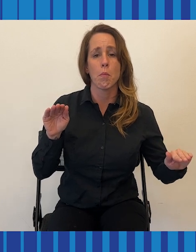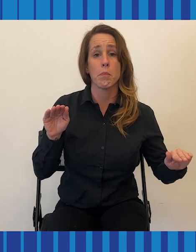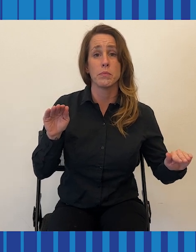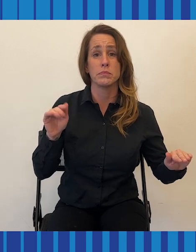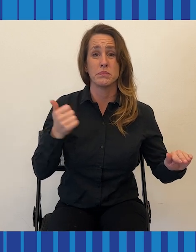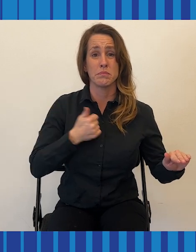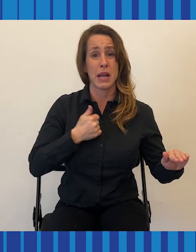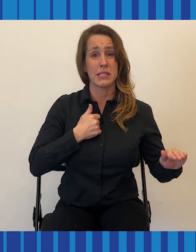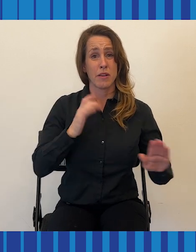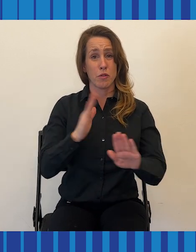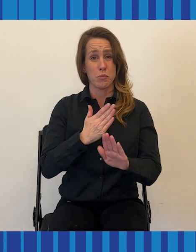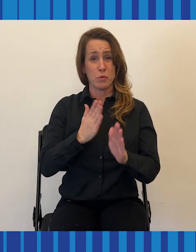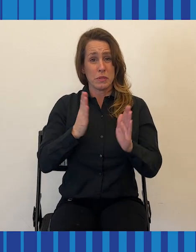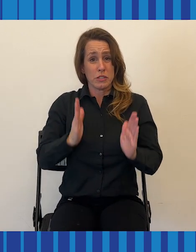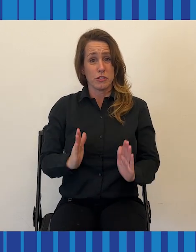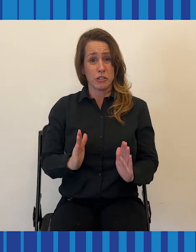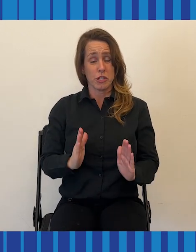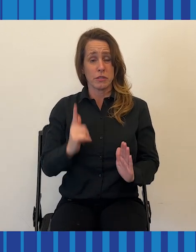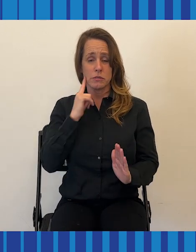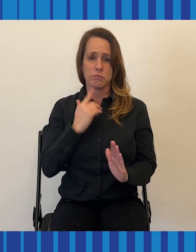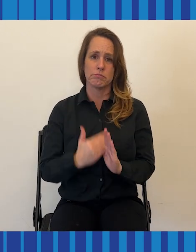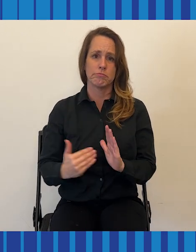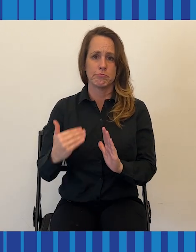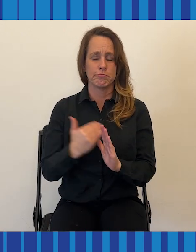For a musician, this is very disturbing.